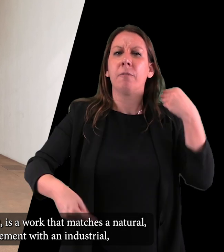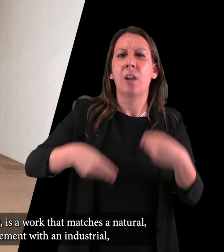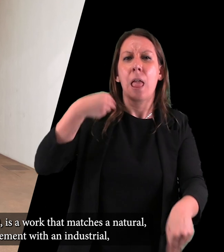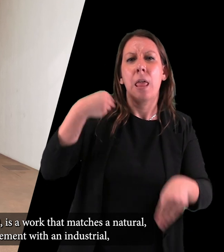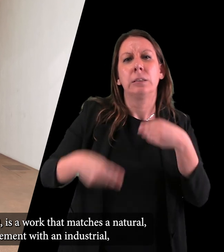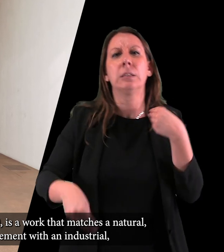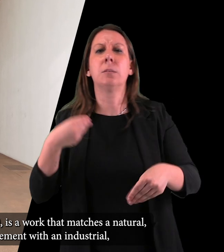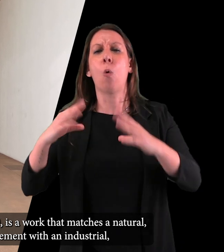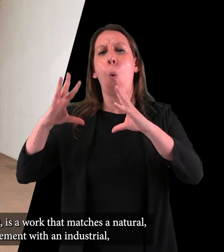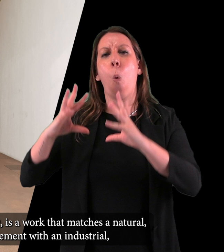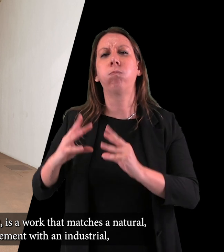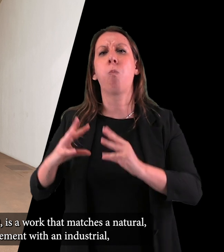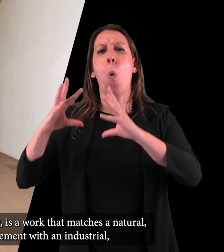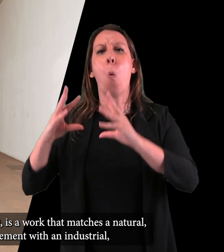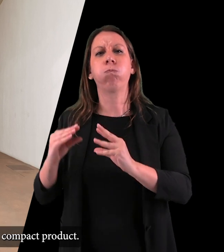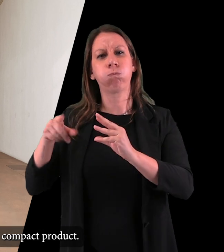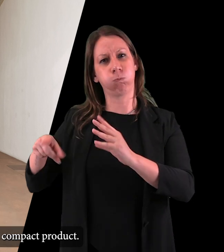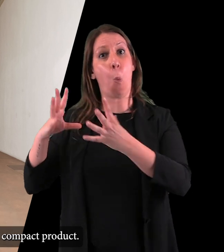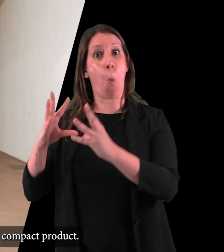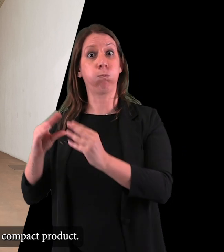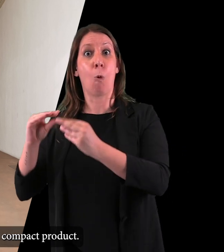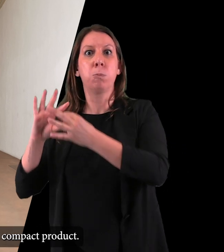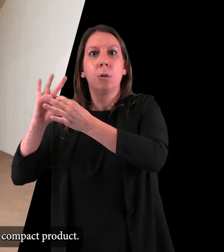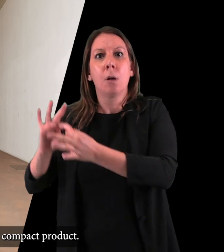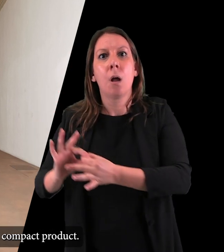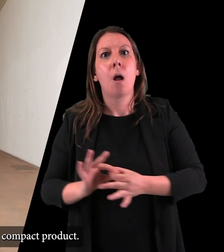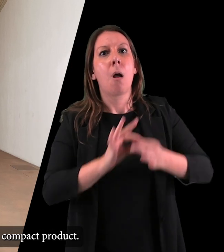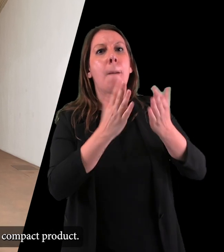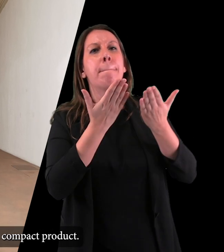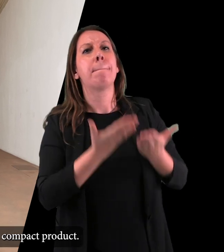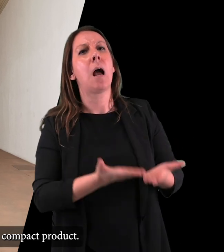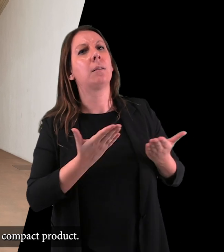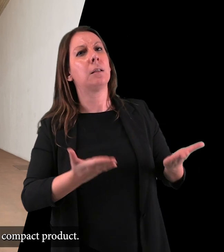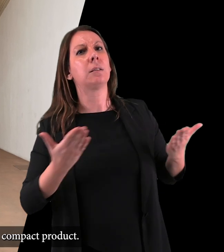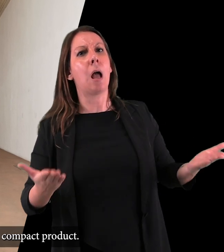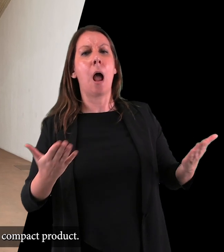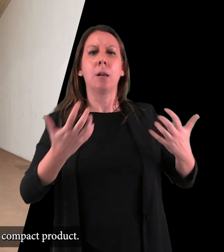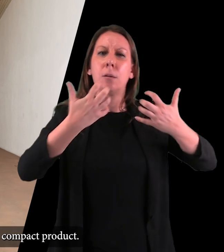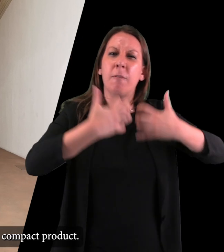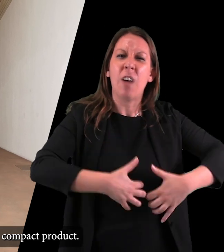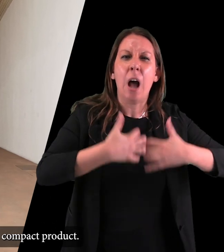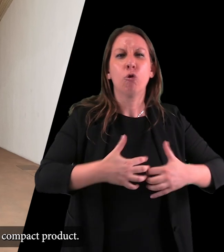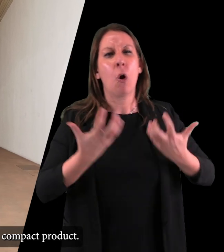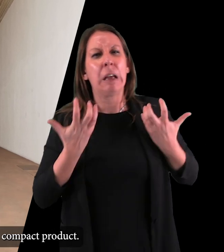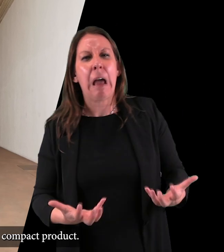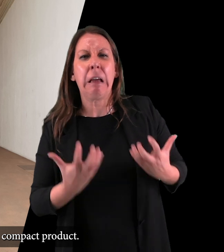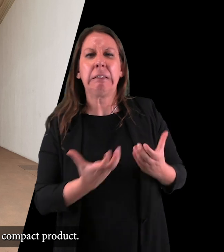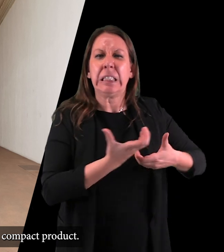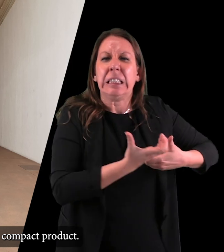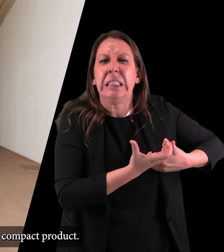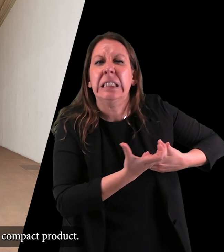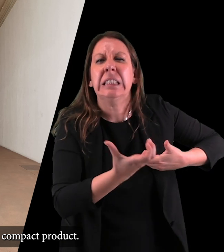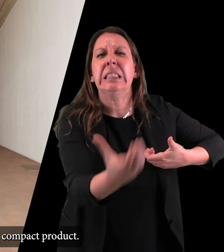soft and elastic element a sea sponge with an industrial, heavy and